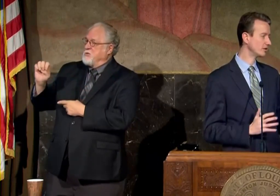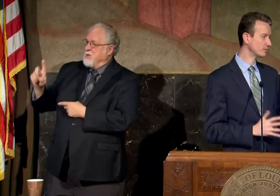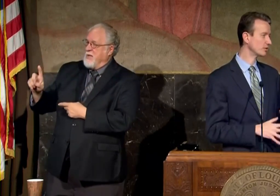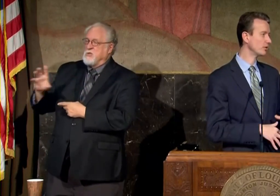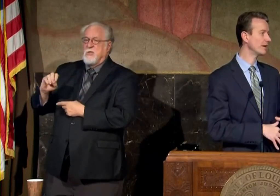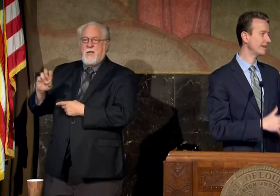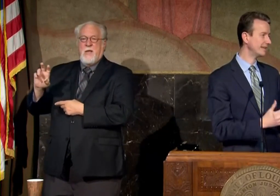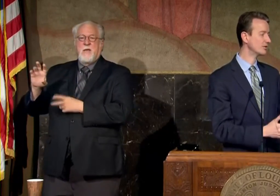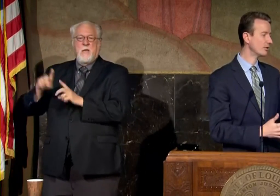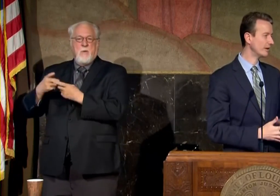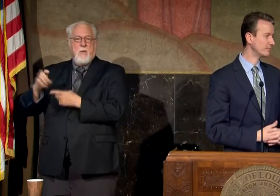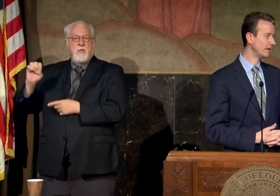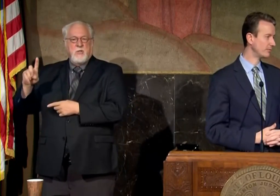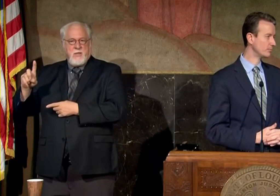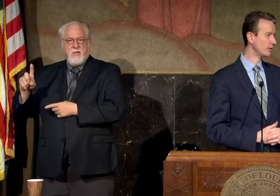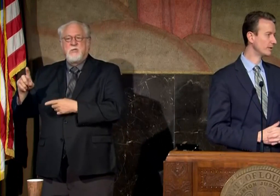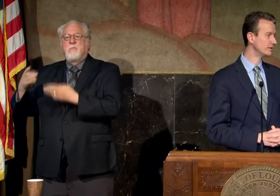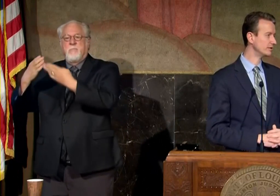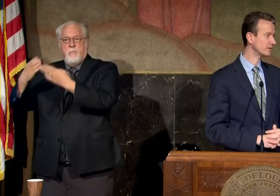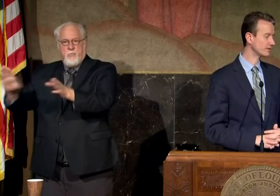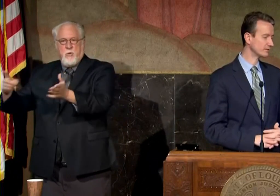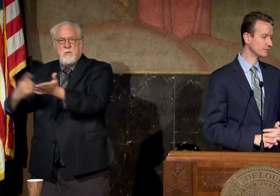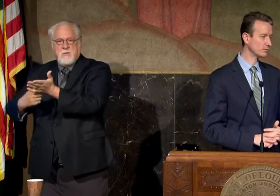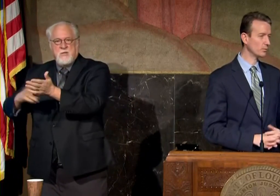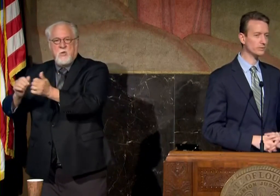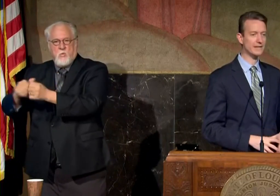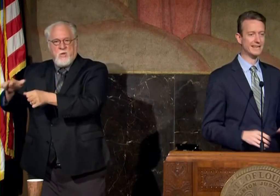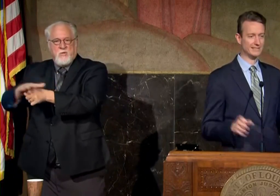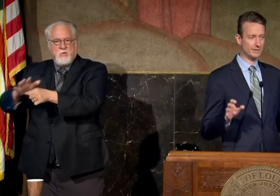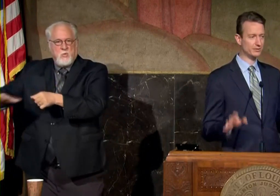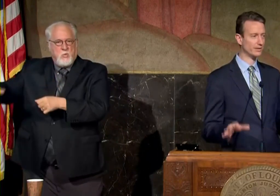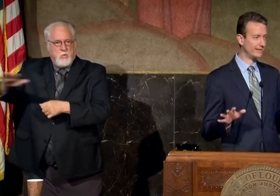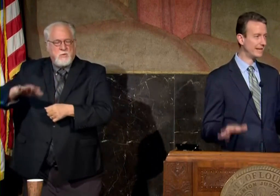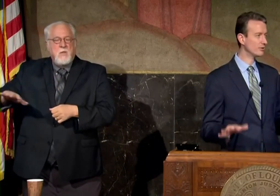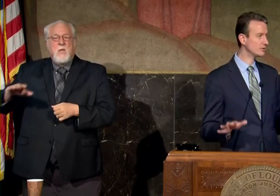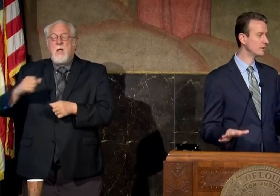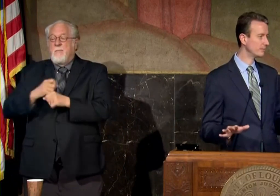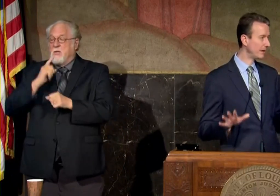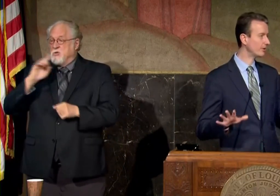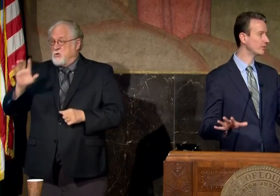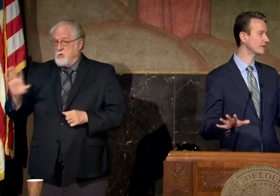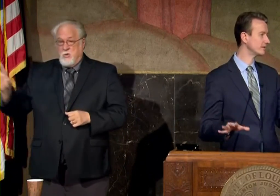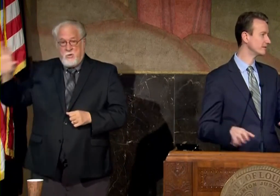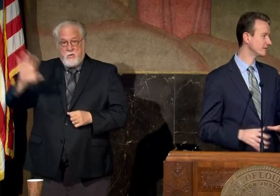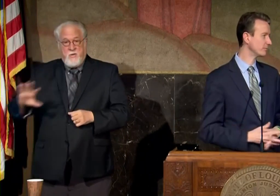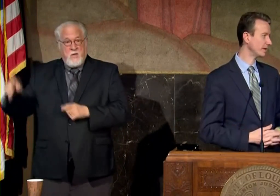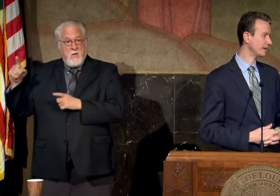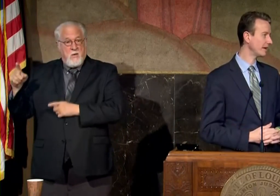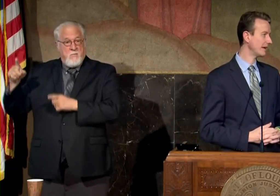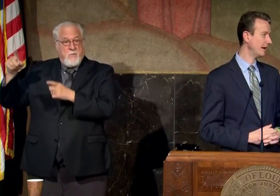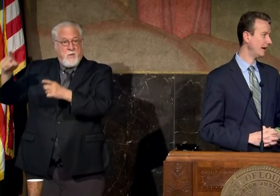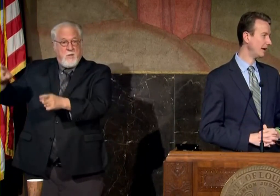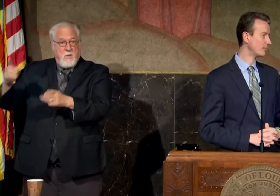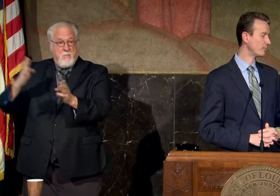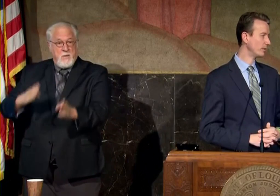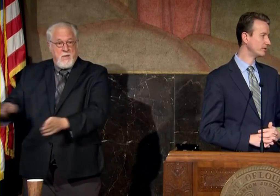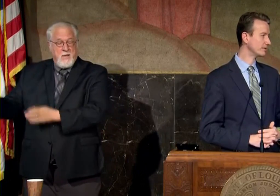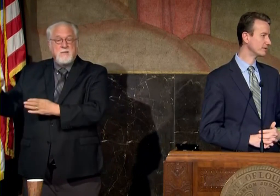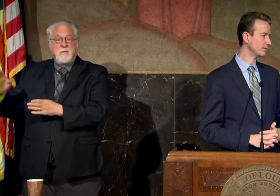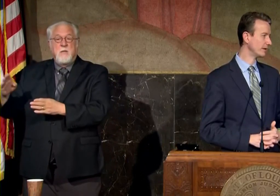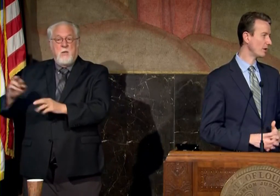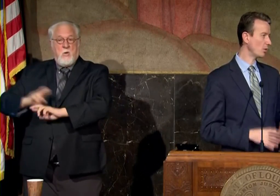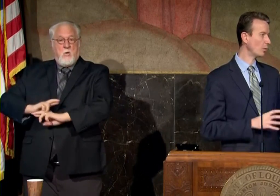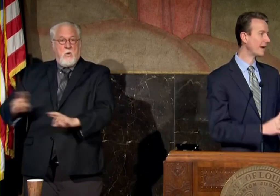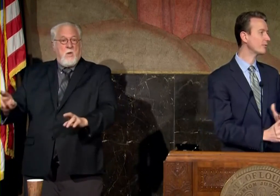education i'm sure in turn has been having broad-ranging discussions with schools to make sure that they are doing parallel contingency planning uh and preparation